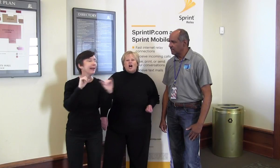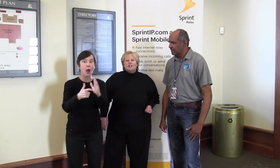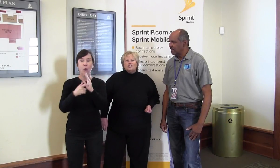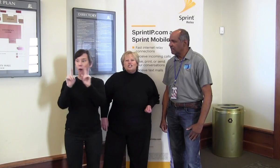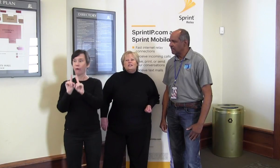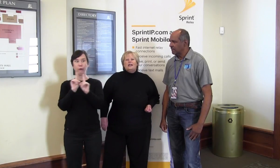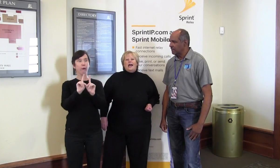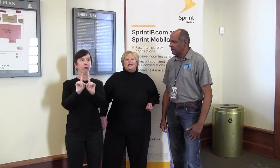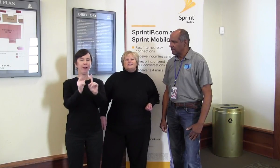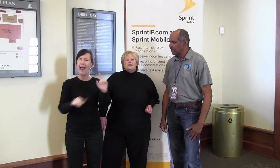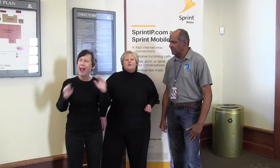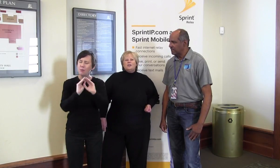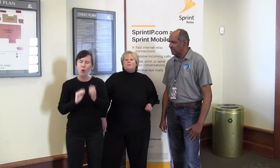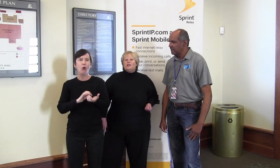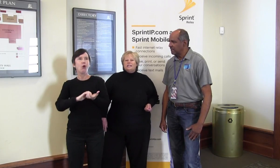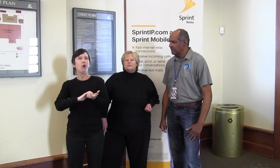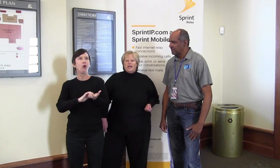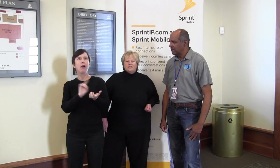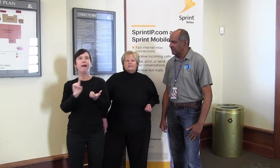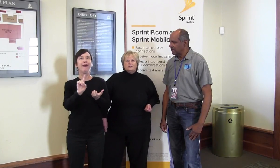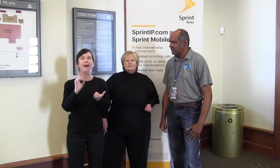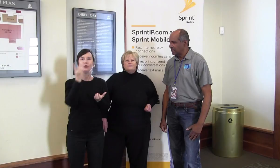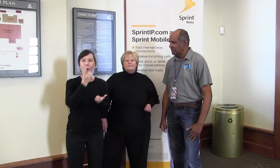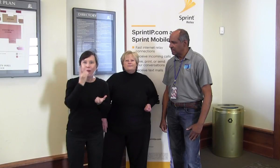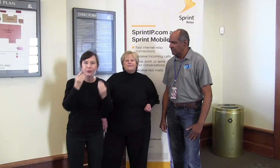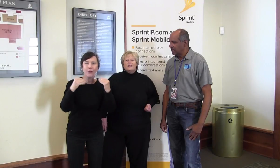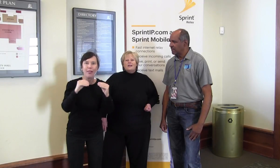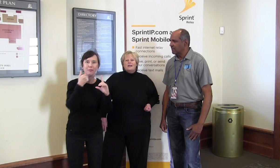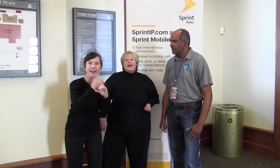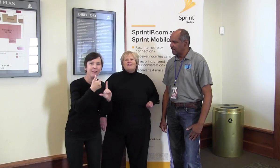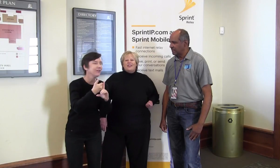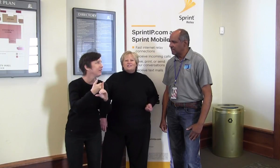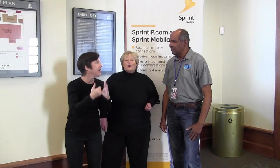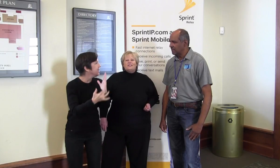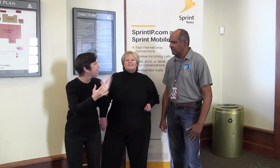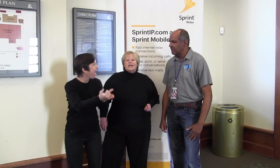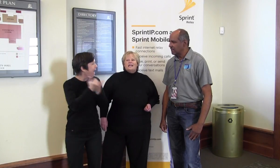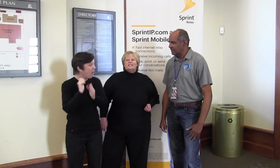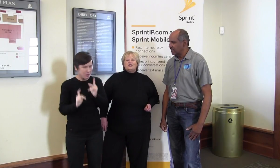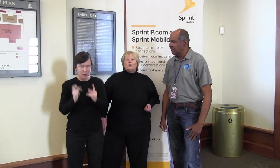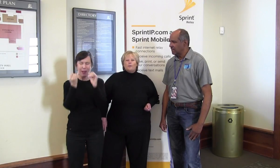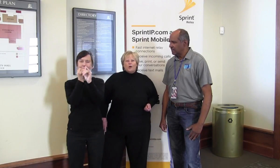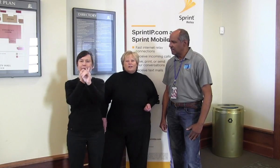Technology has given people independence. And that's why this day is so important.